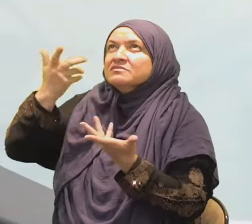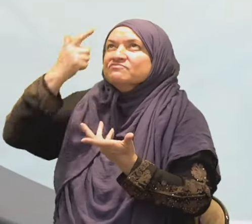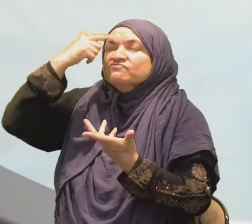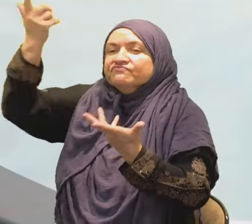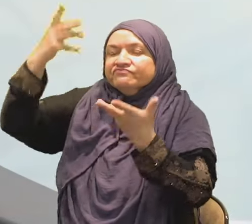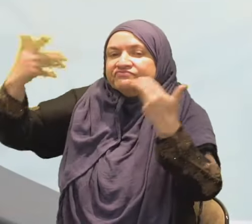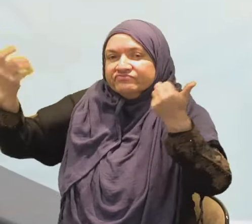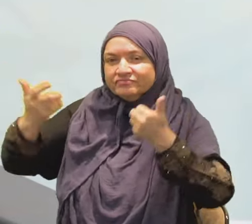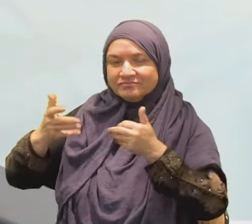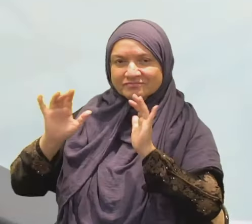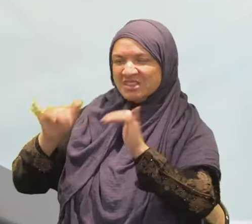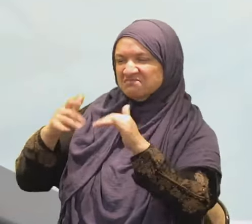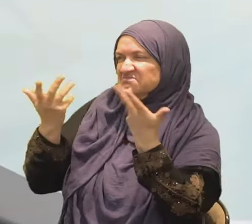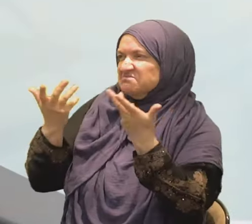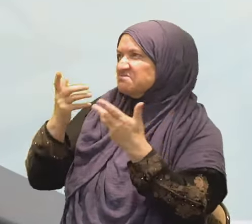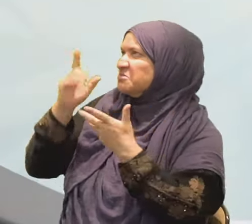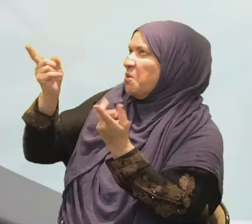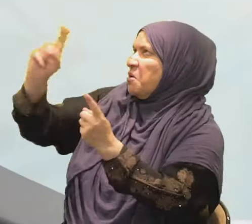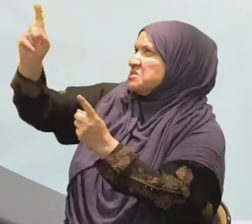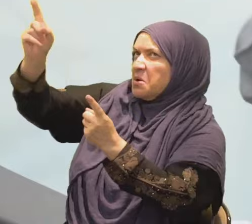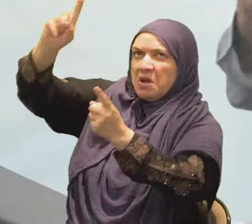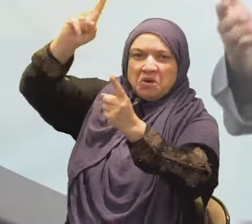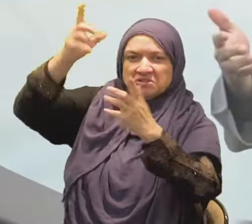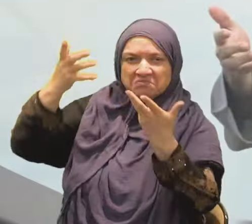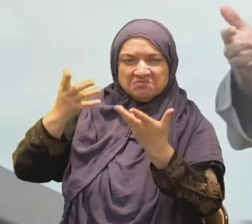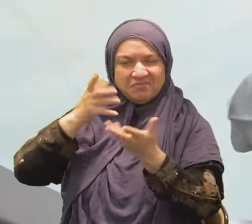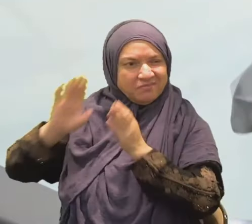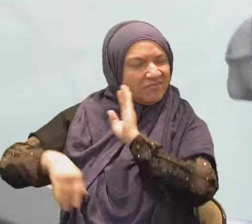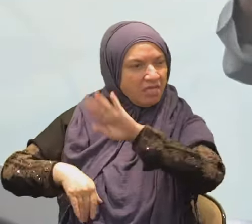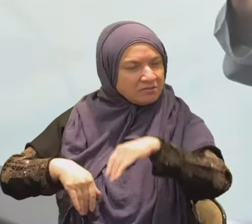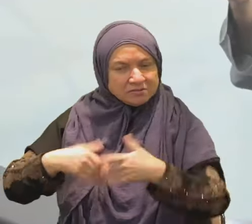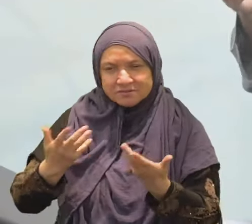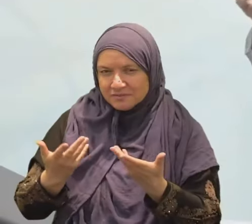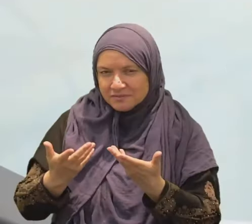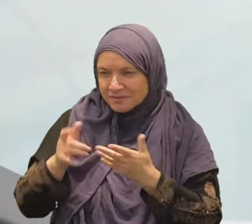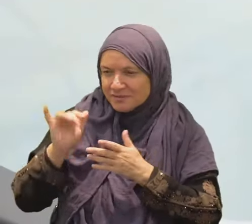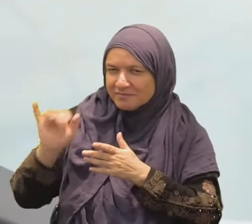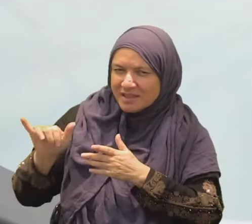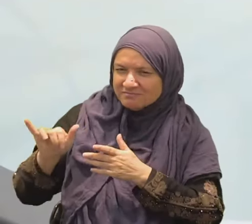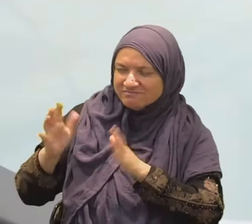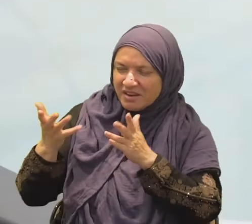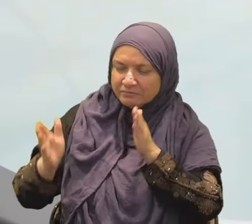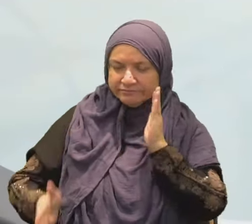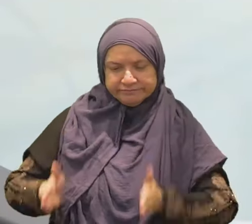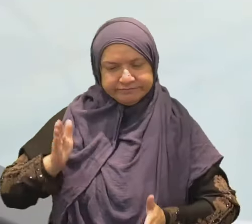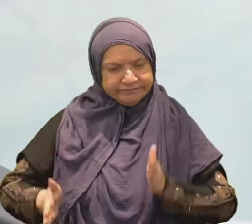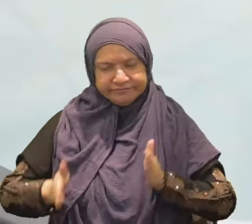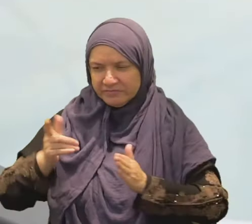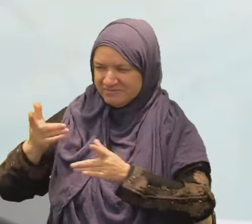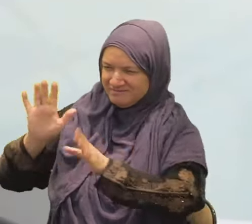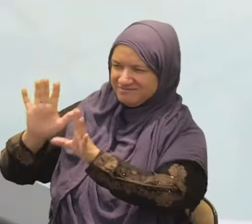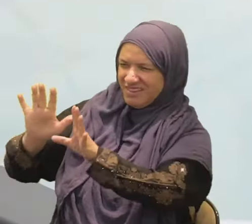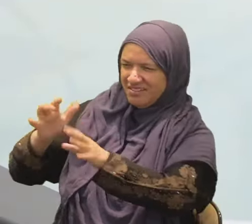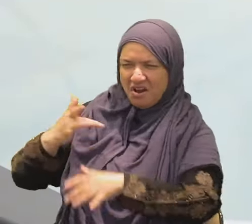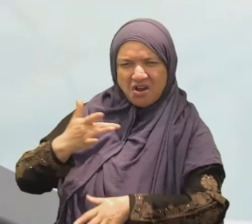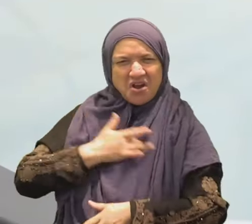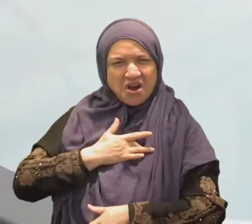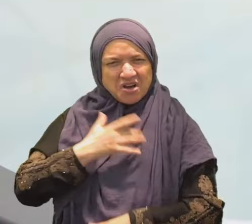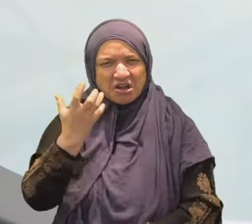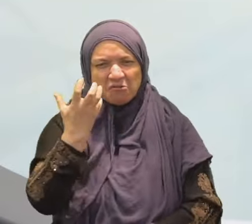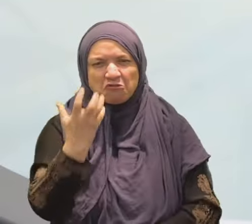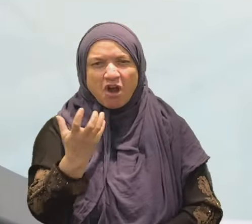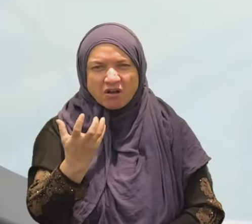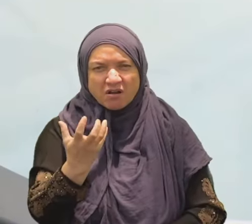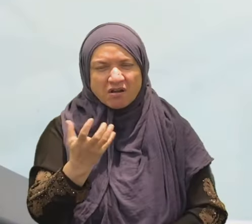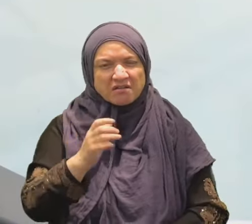They cannot observe from the physical sciences. And furthermore, soul comes from Allah. The modernity denied Allah. So, what we can see is the physical